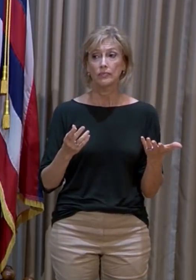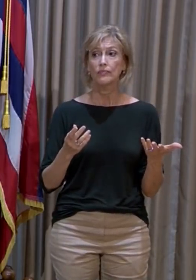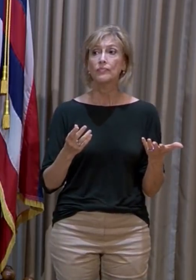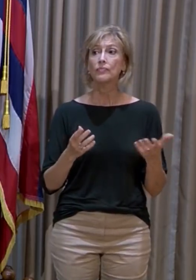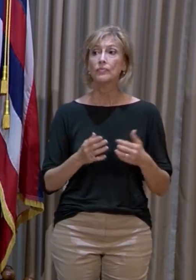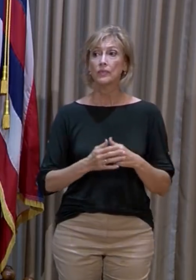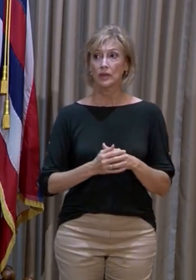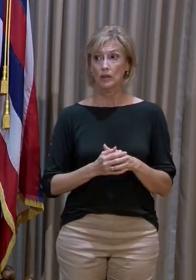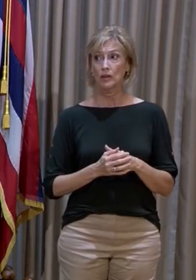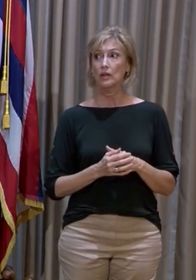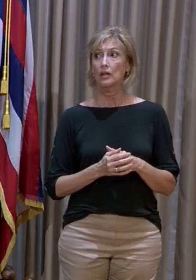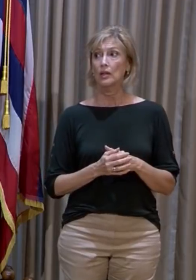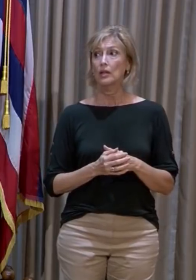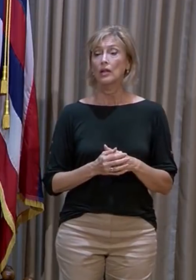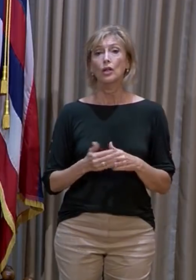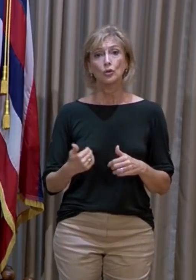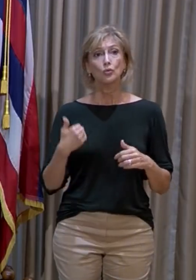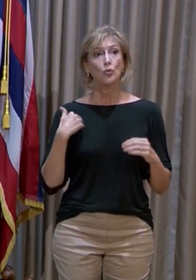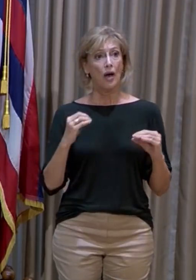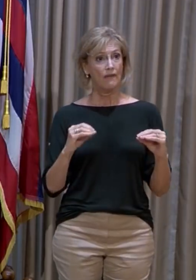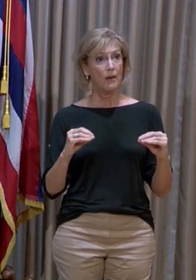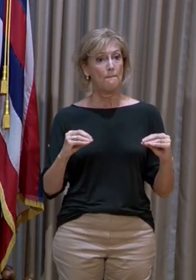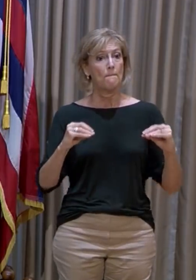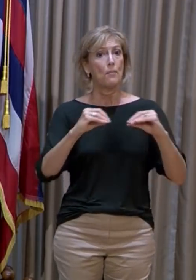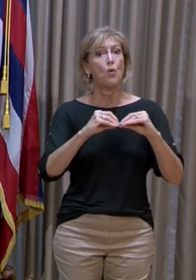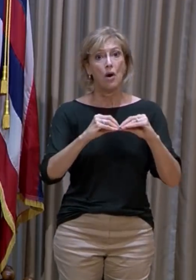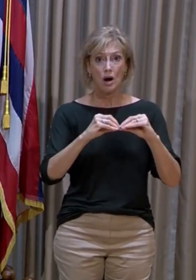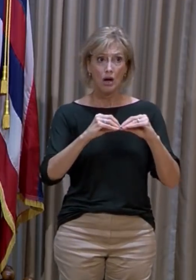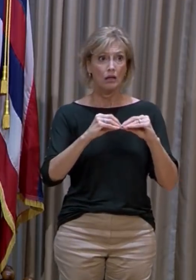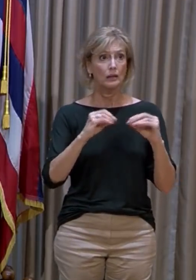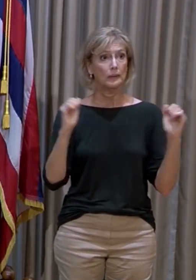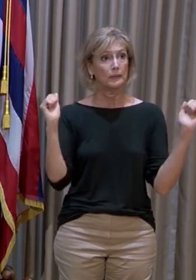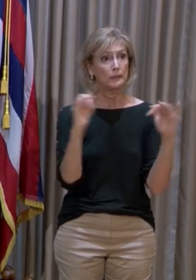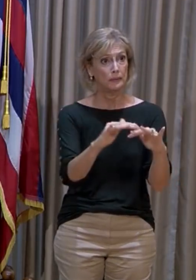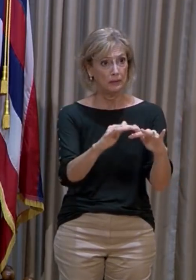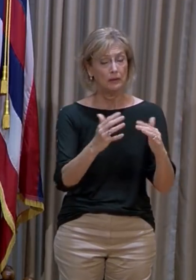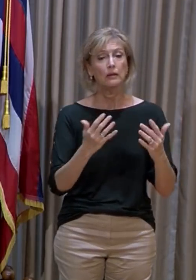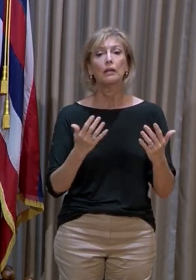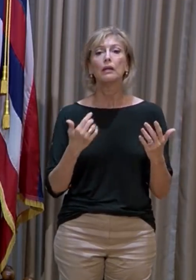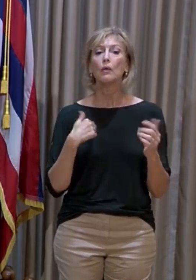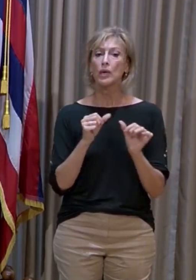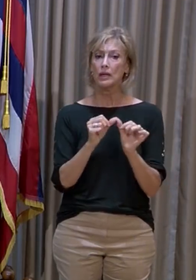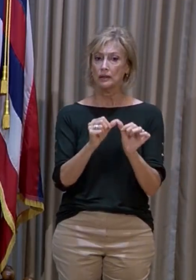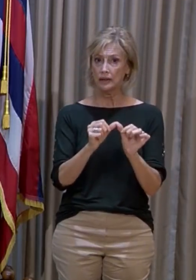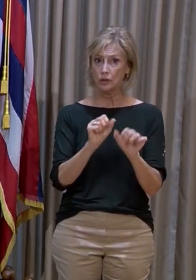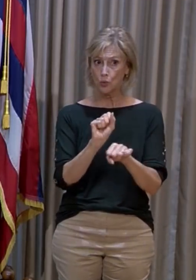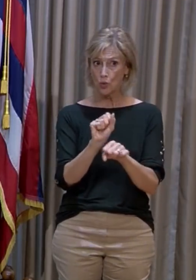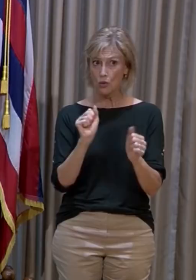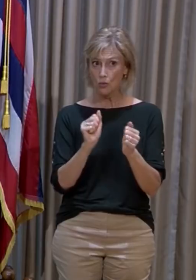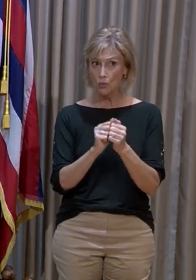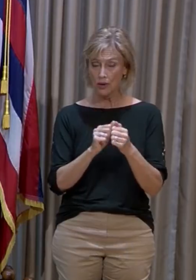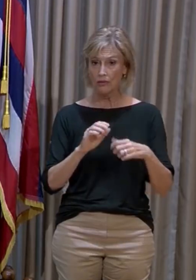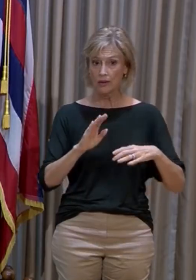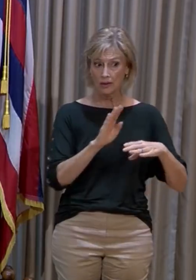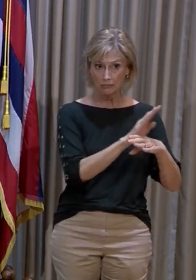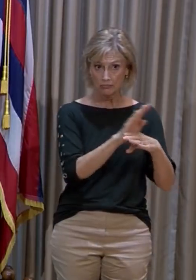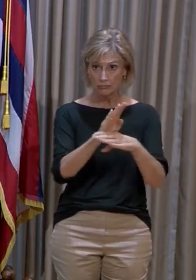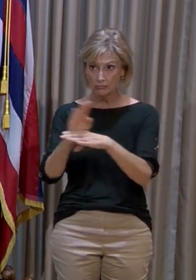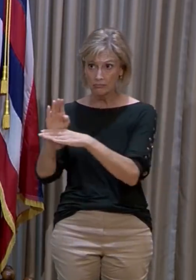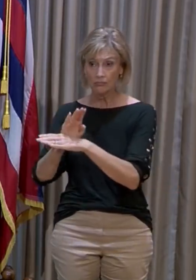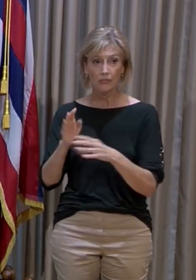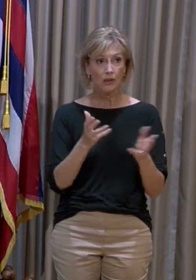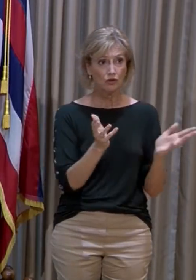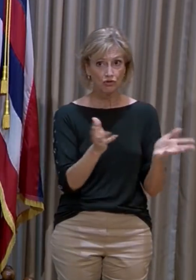higher densities. And we continue to work with the industry, talking